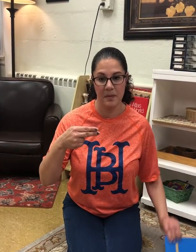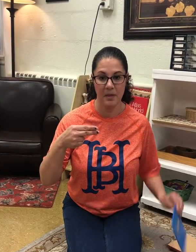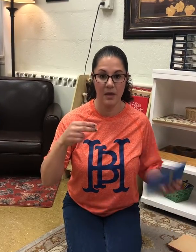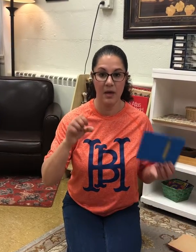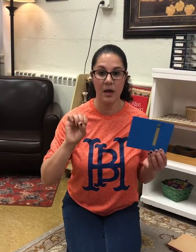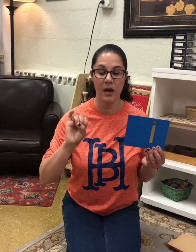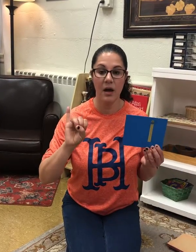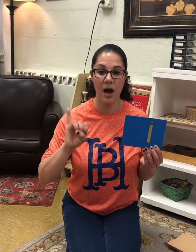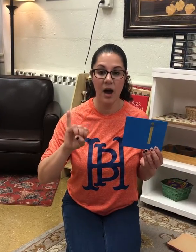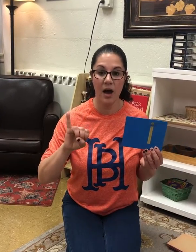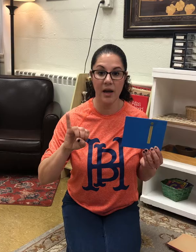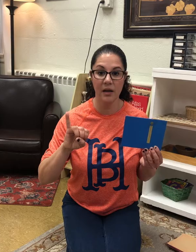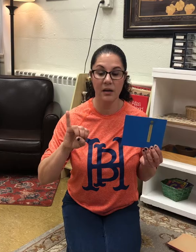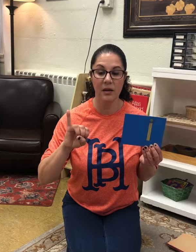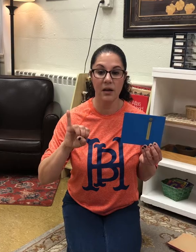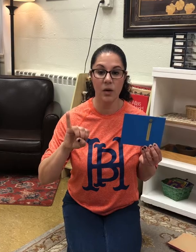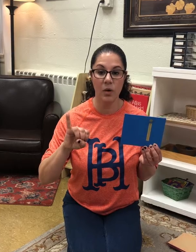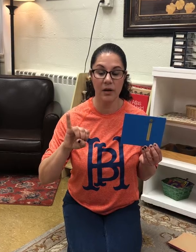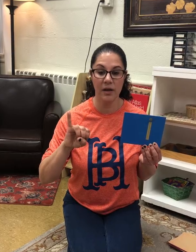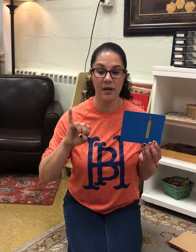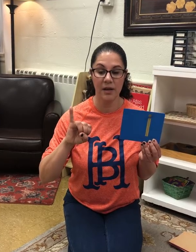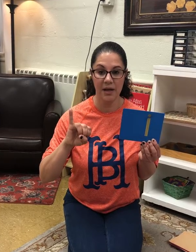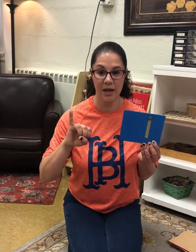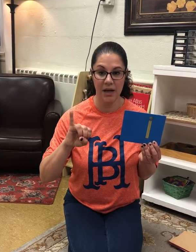I iguana, i.